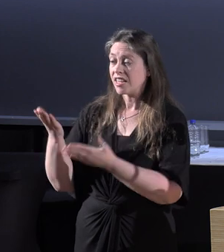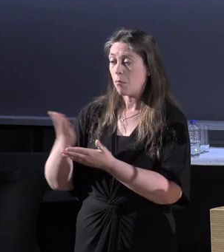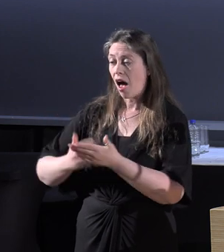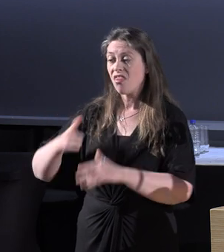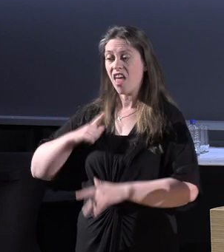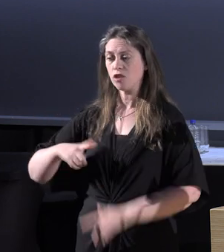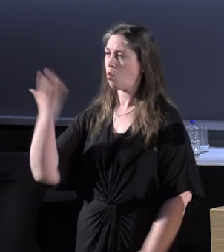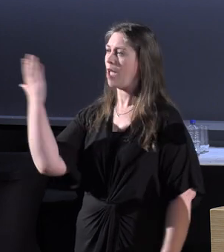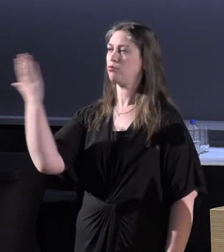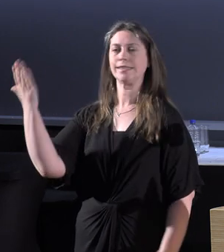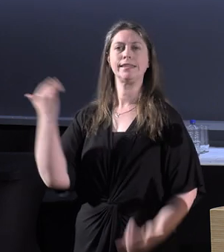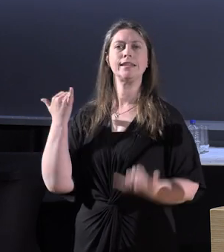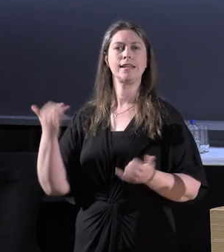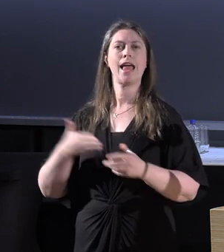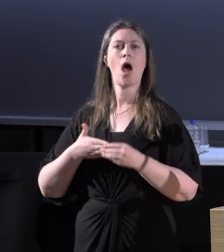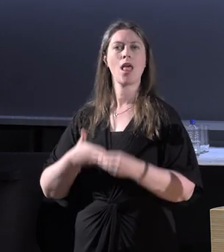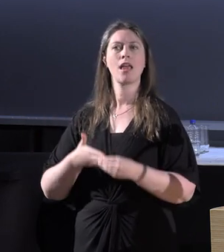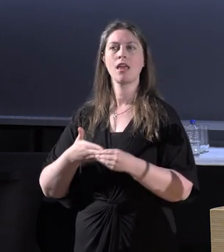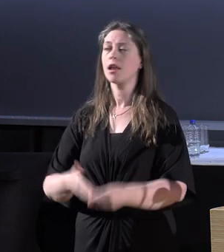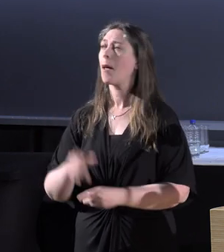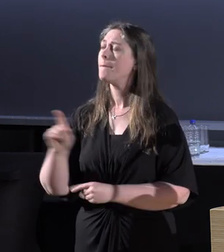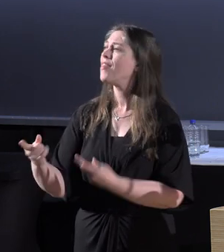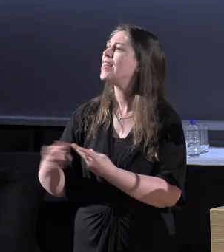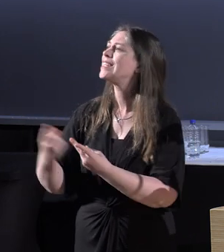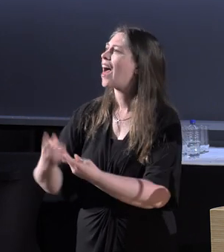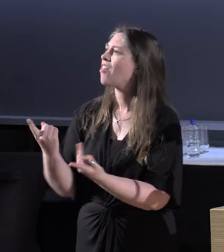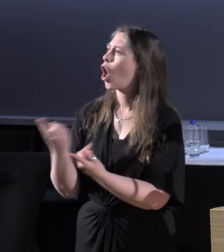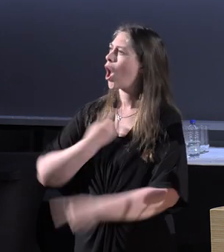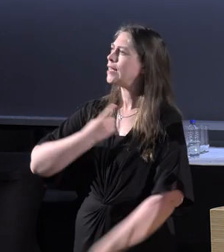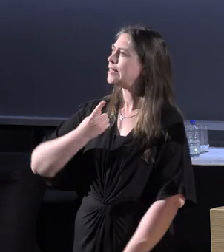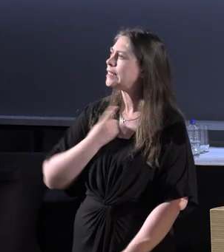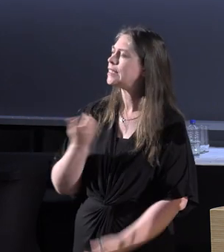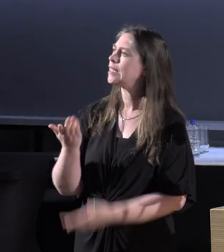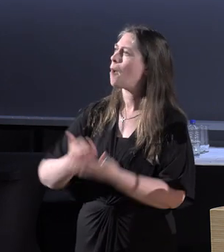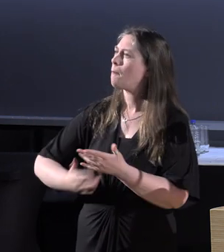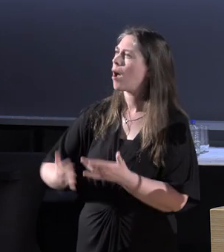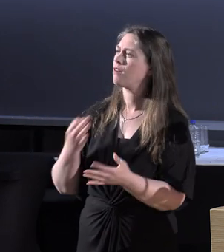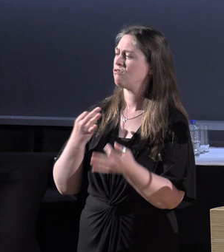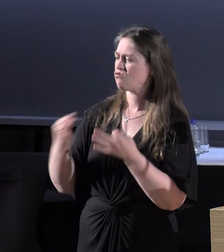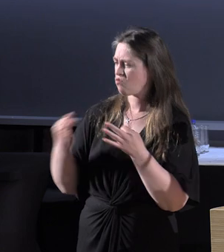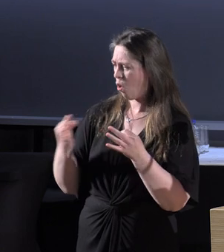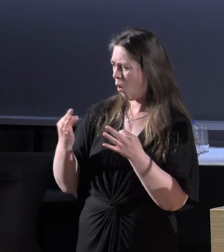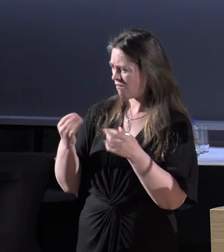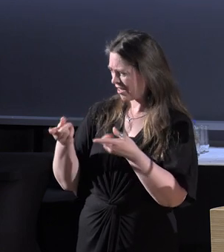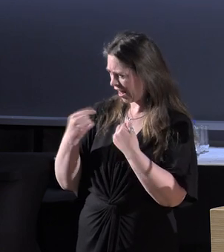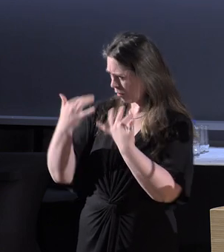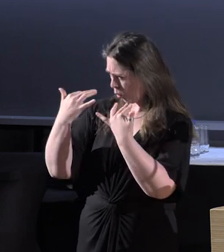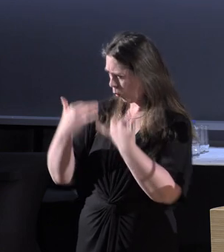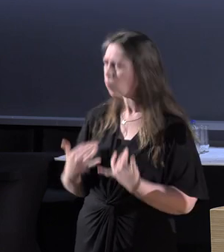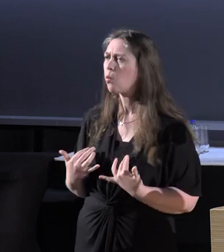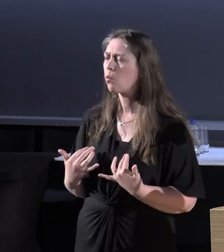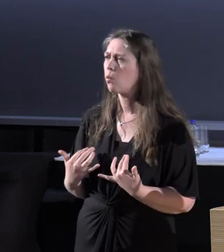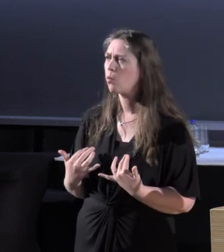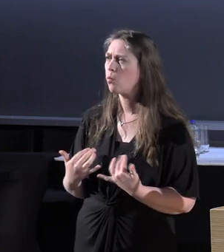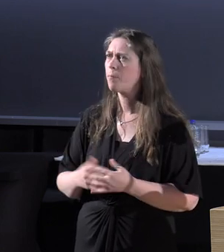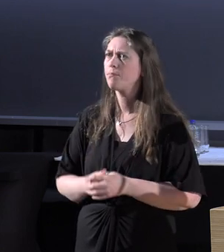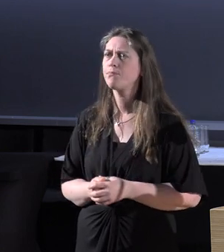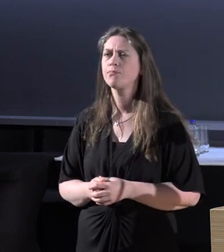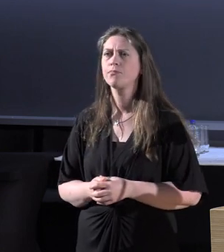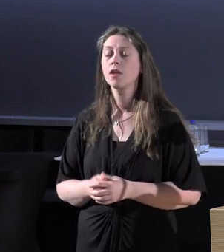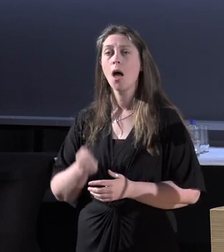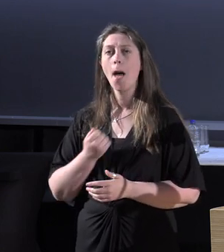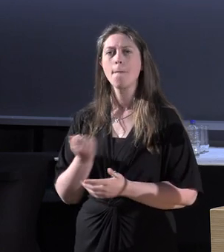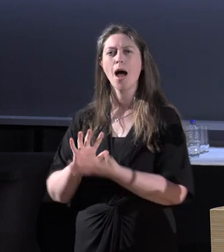why I'm doing this presentation. But all these other identities play a role in shaping who I am. My